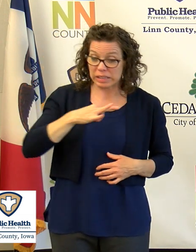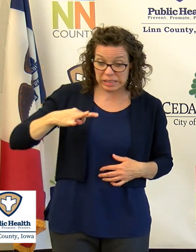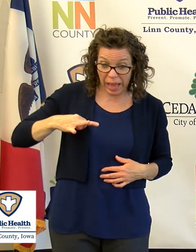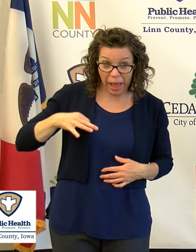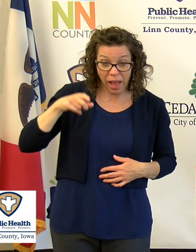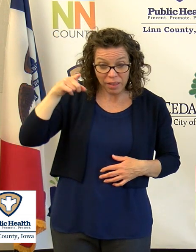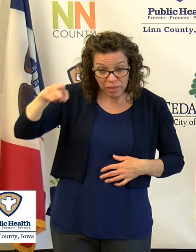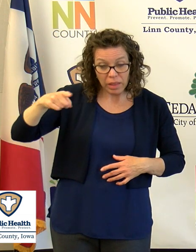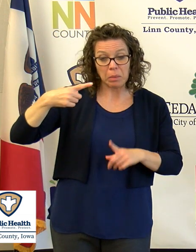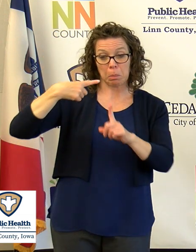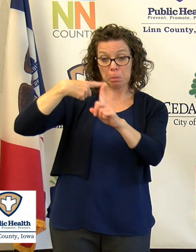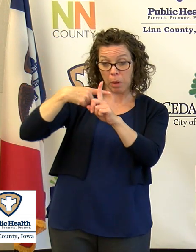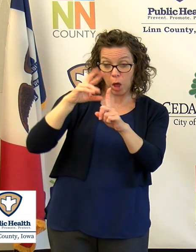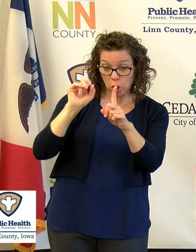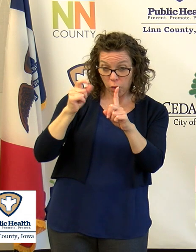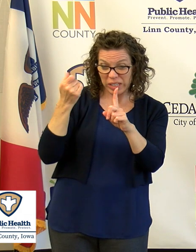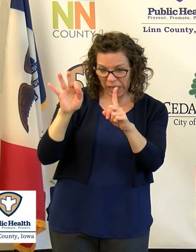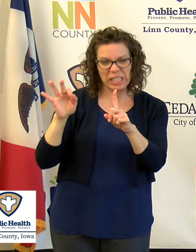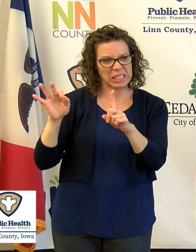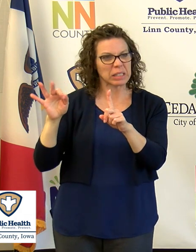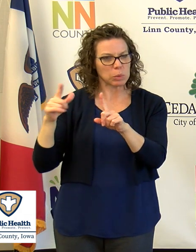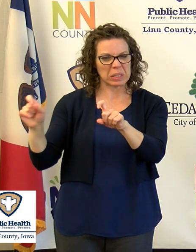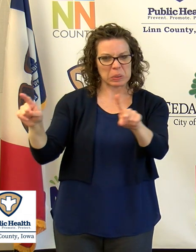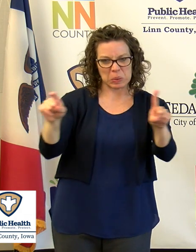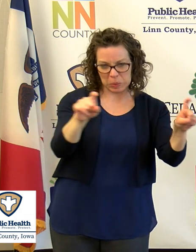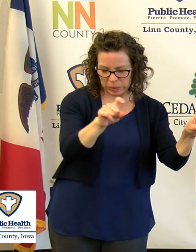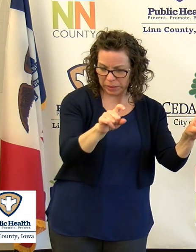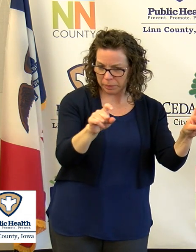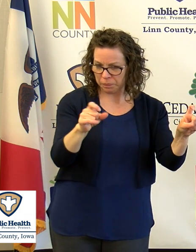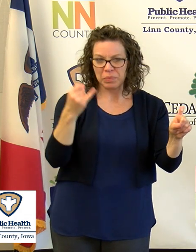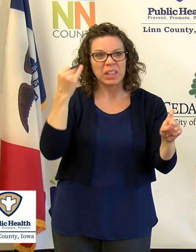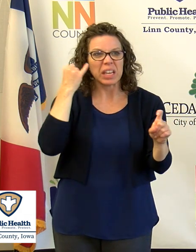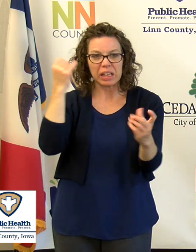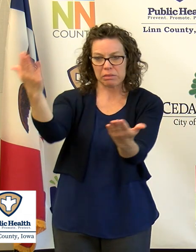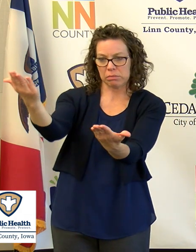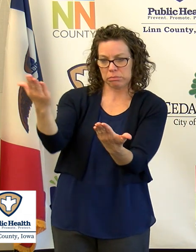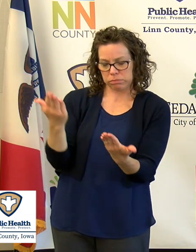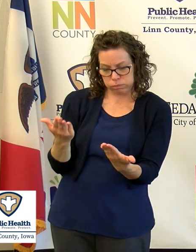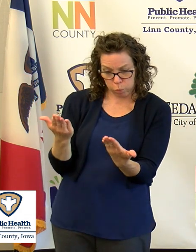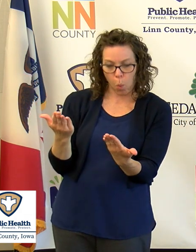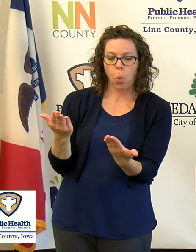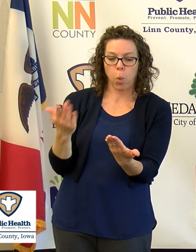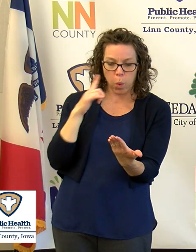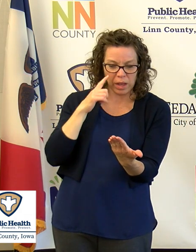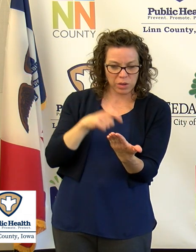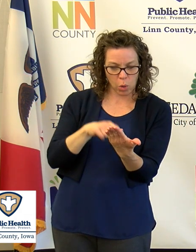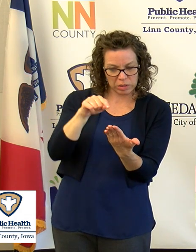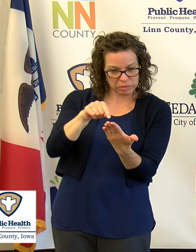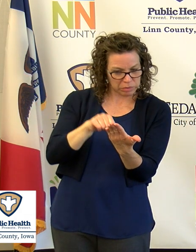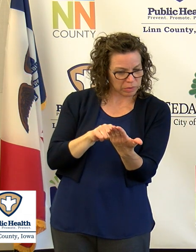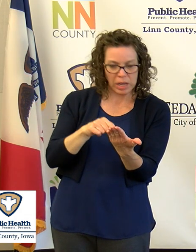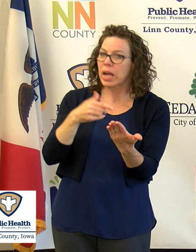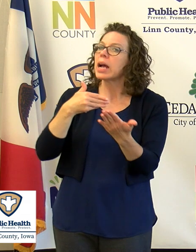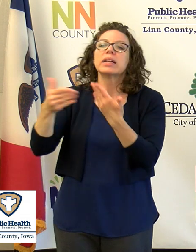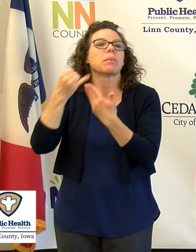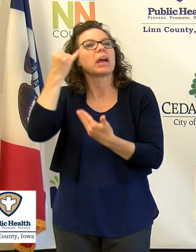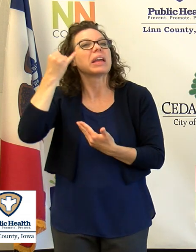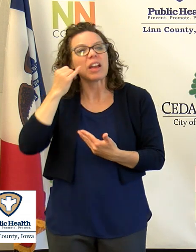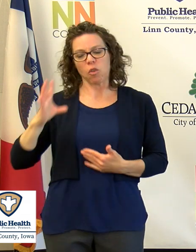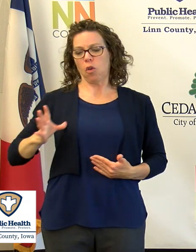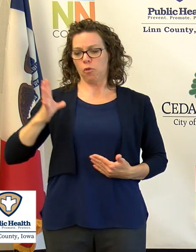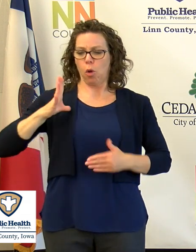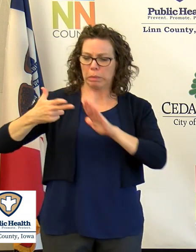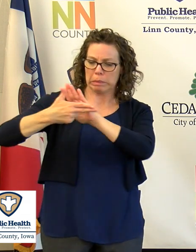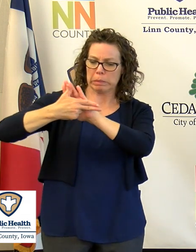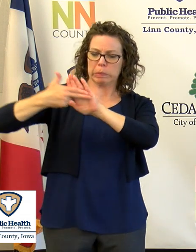have been diagnosed with COVID-19. And as soon as we start to see any indication, regardless of what the state's definition of an outbreak is,